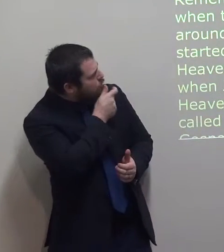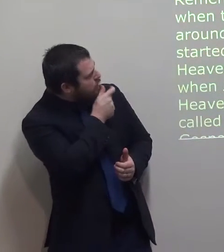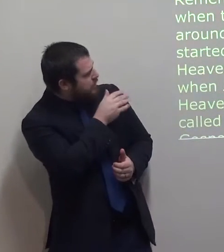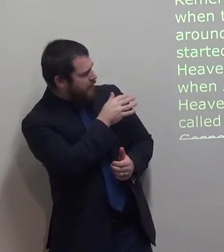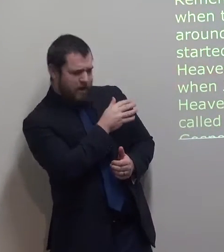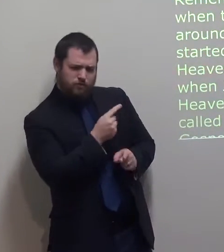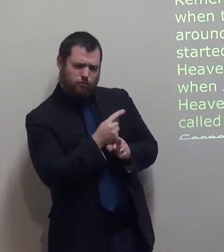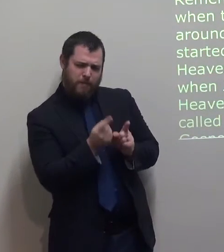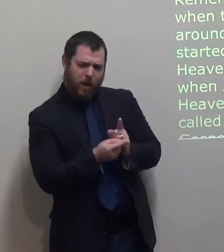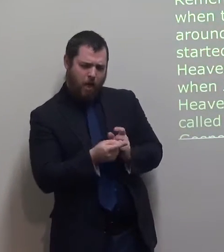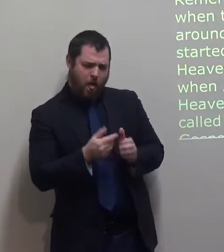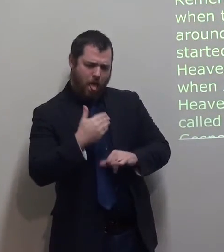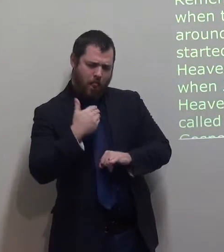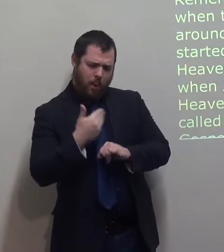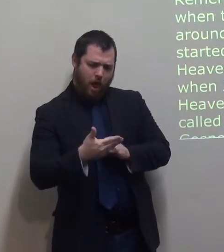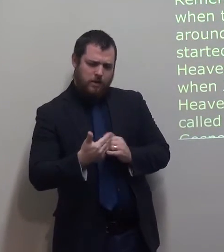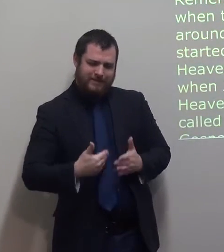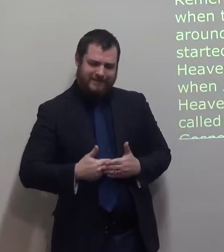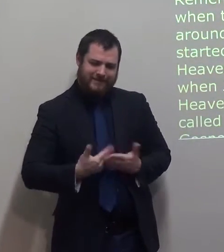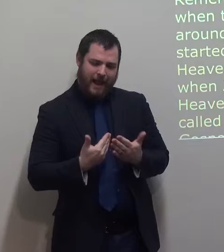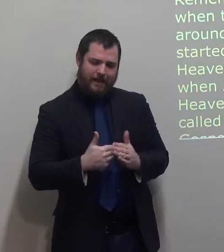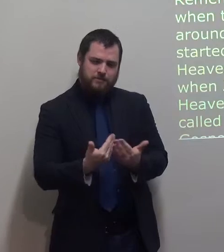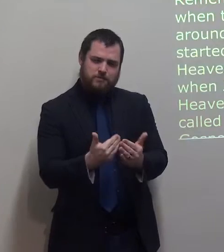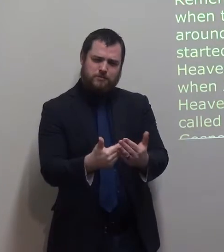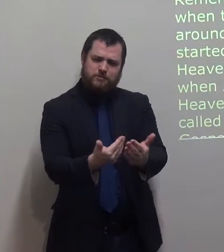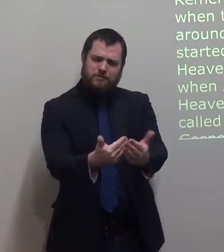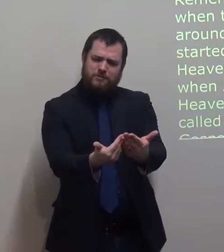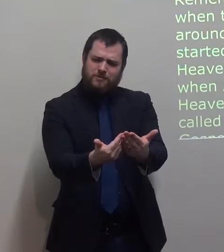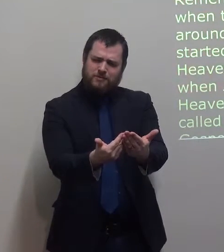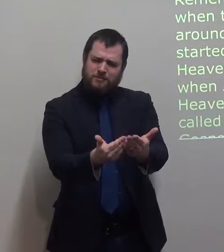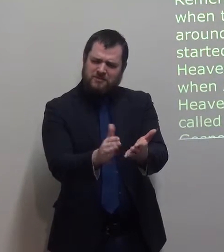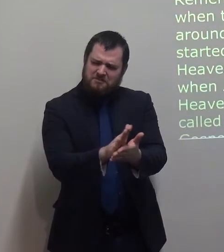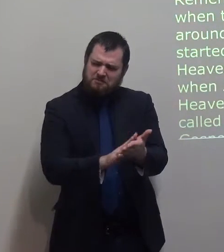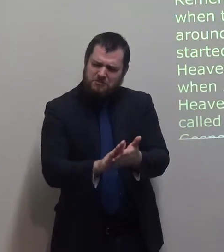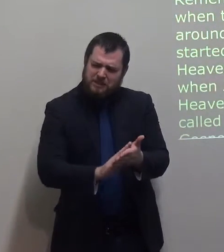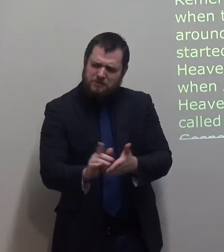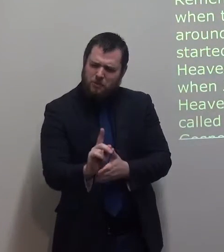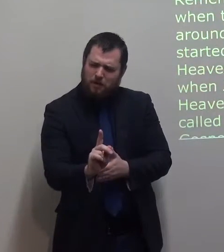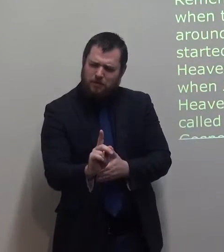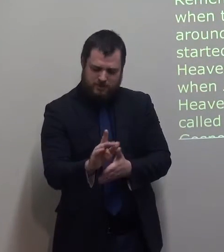when the gospel will spread around the world.